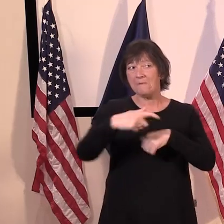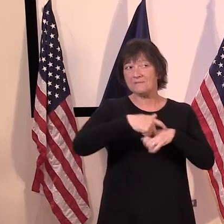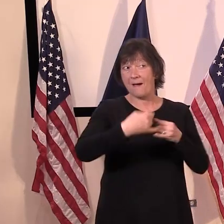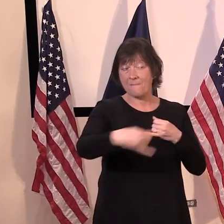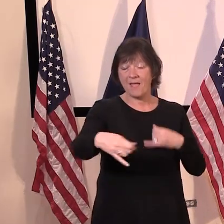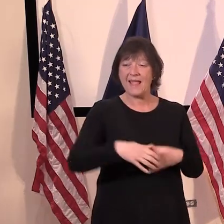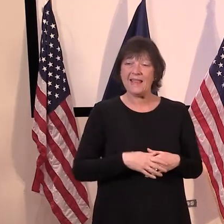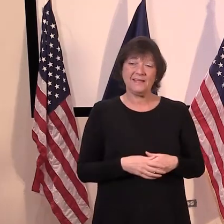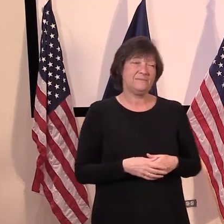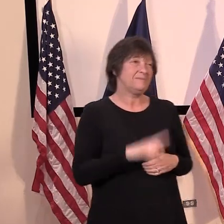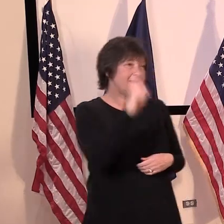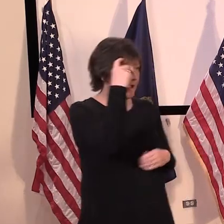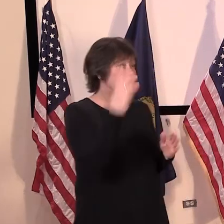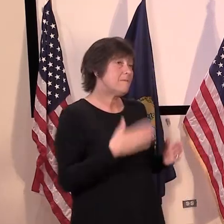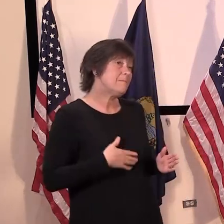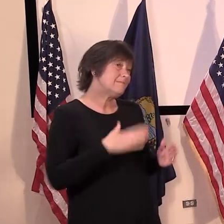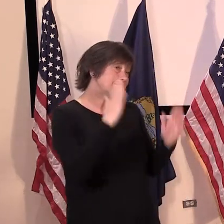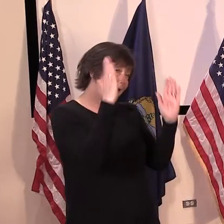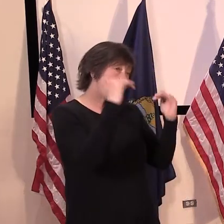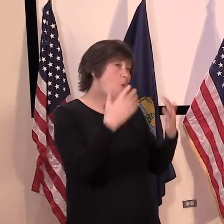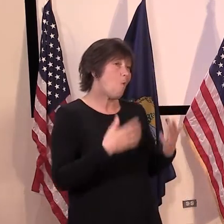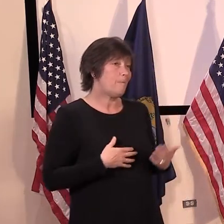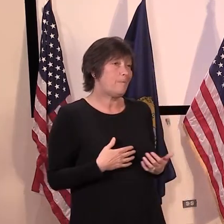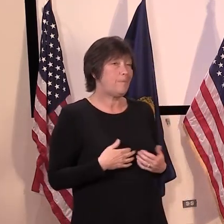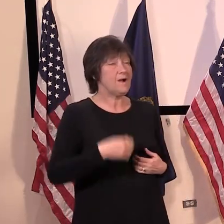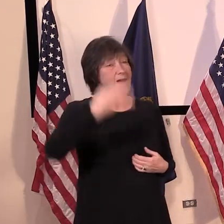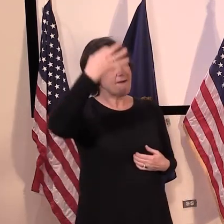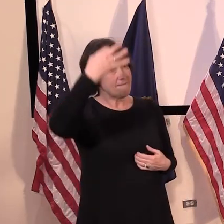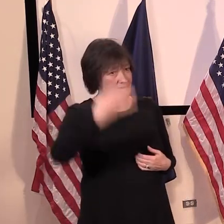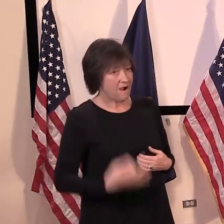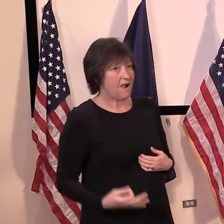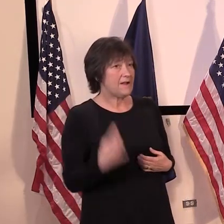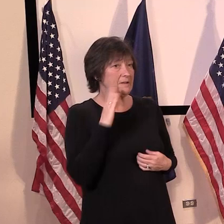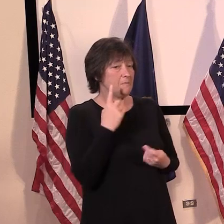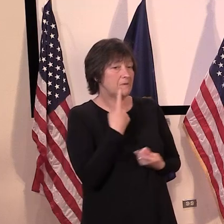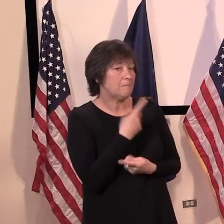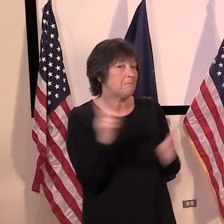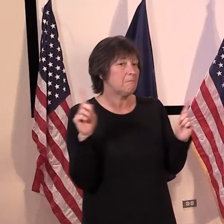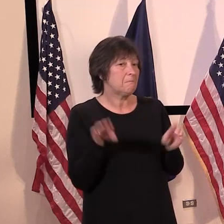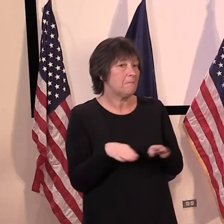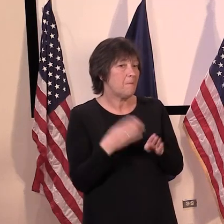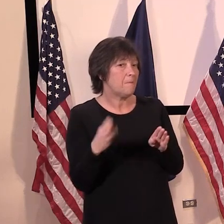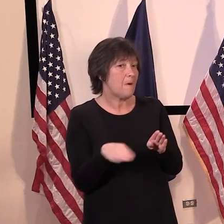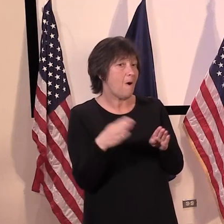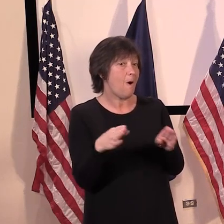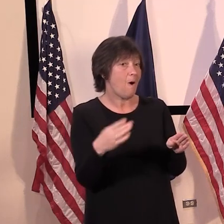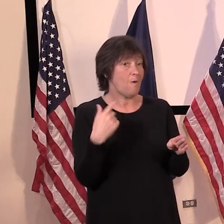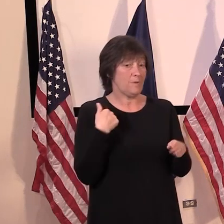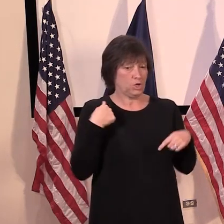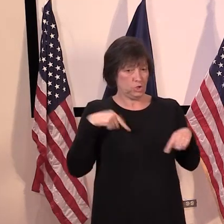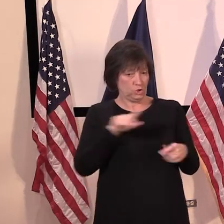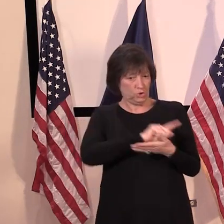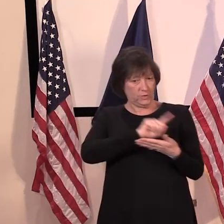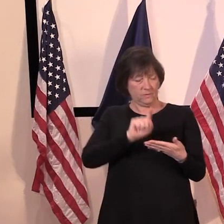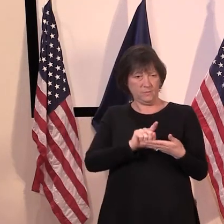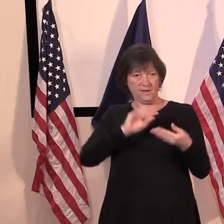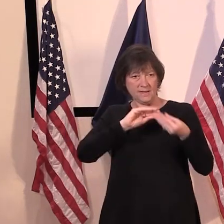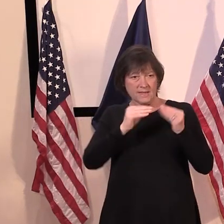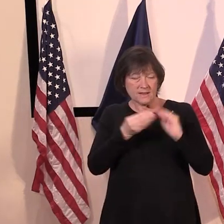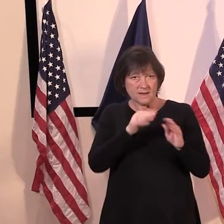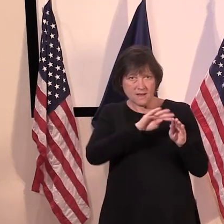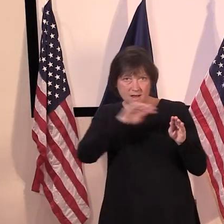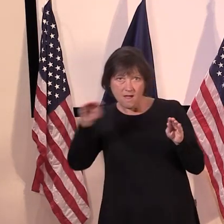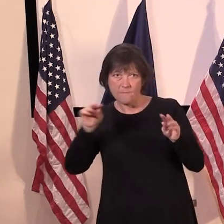that's basically my hope, Colin, that we can, we can do this every Friday, um, work throughout the week, watch the modeling, uh, watch the